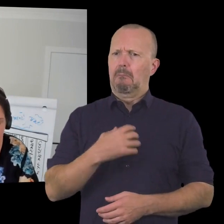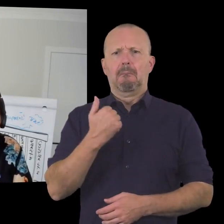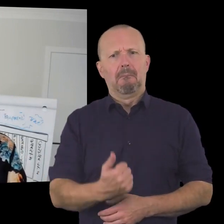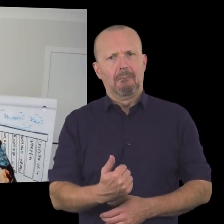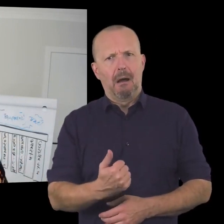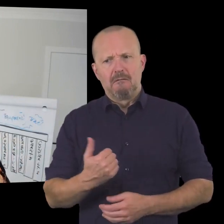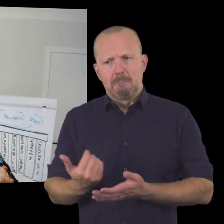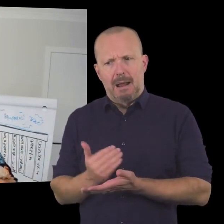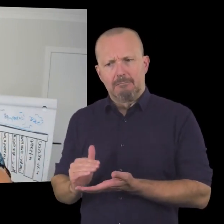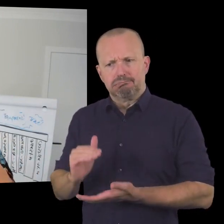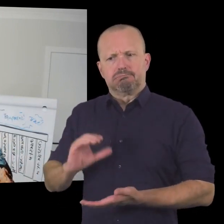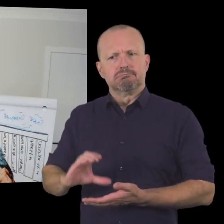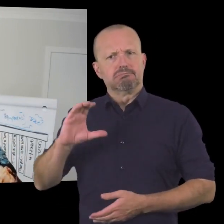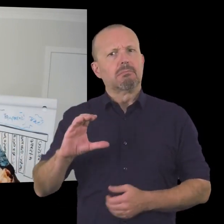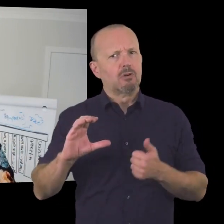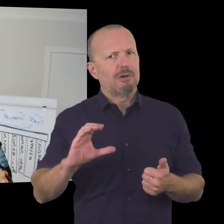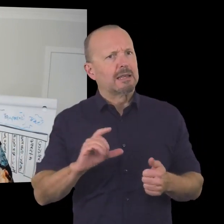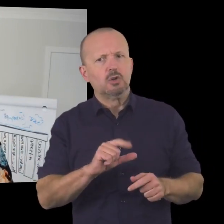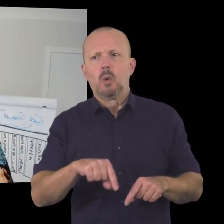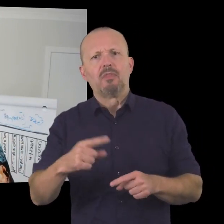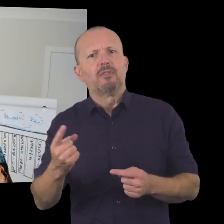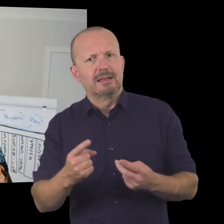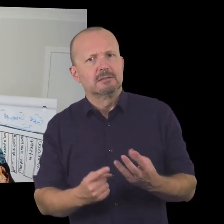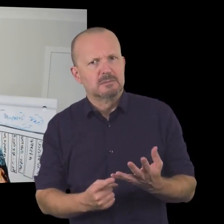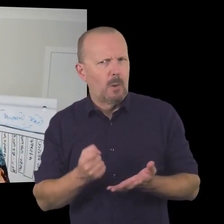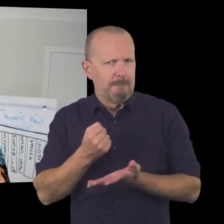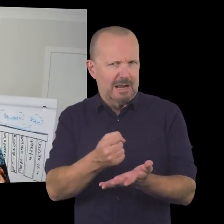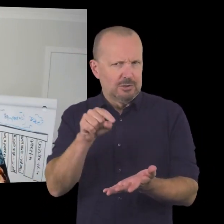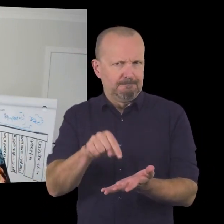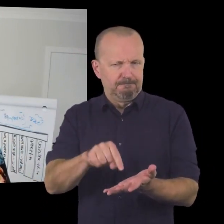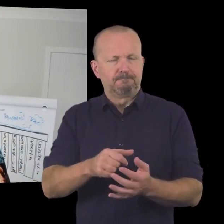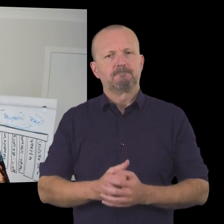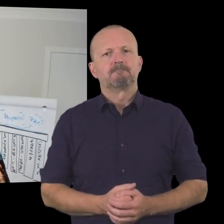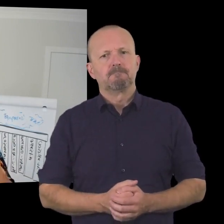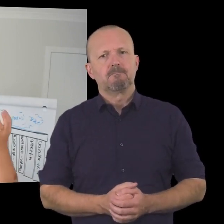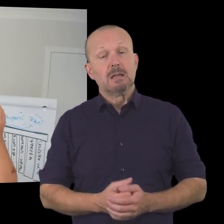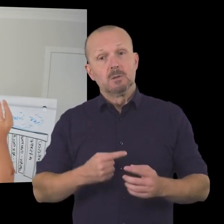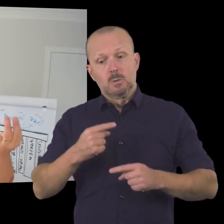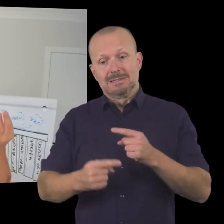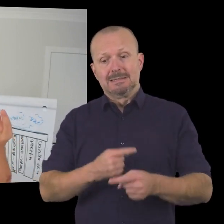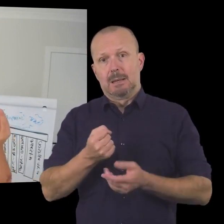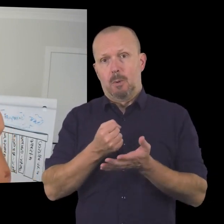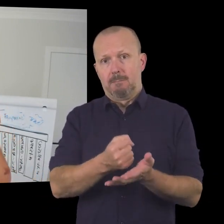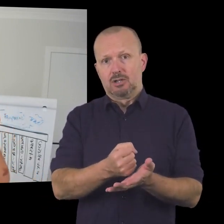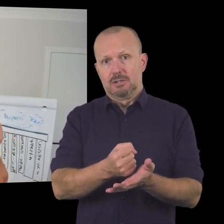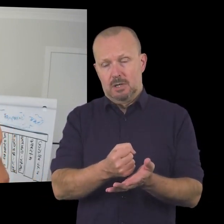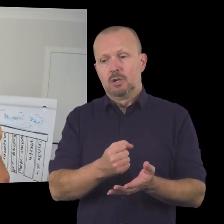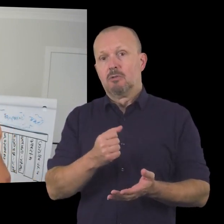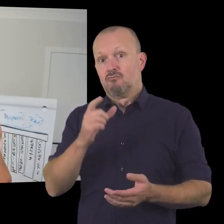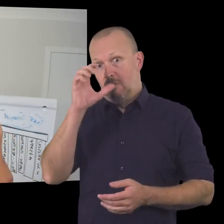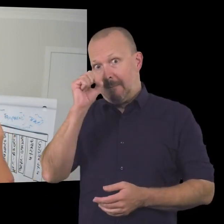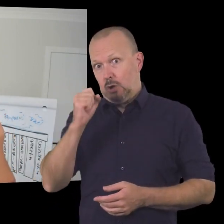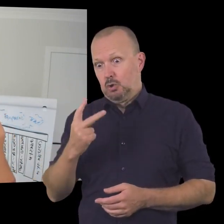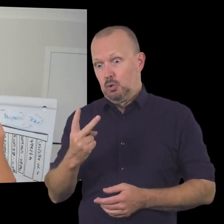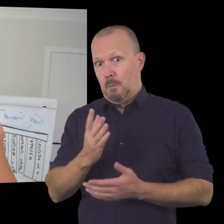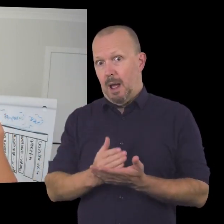uh and so in terms of that budget too and your sustainable funding plan uh how much you need to operate plus how much